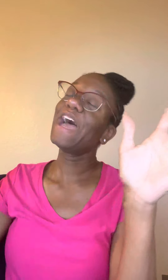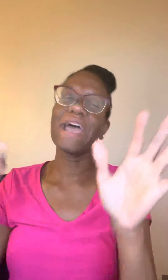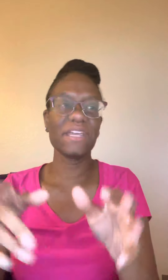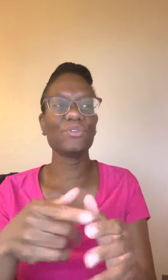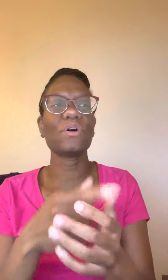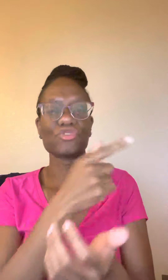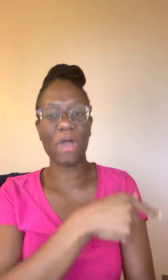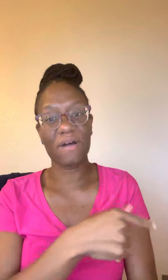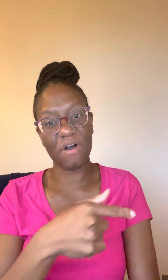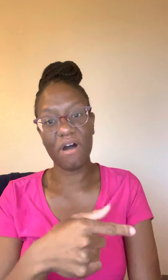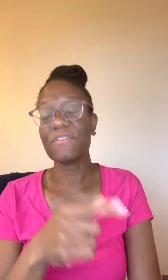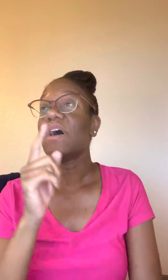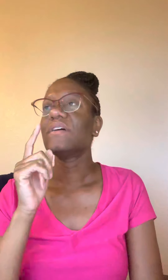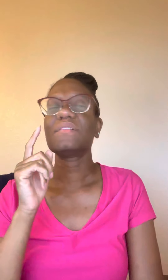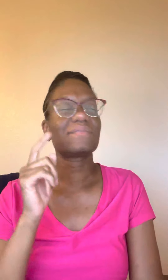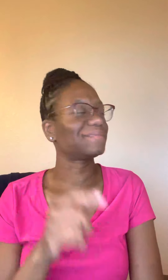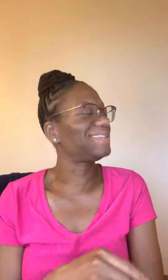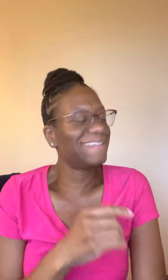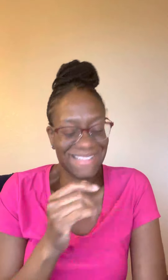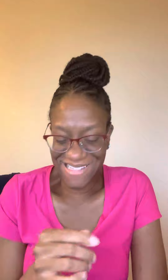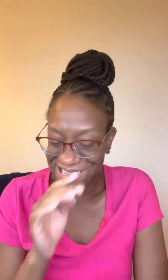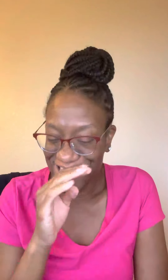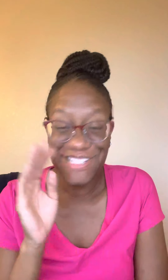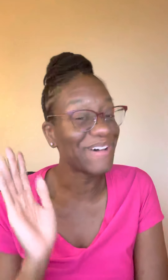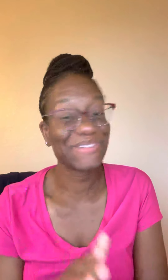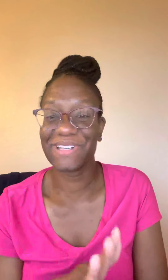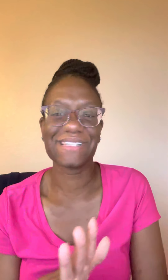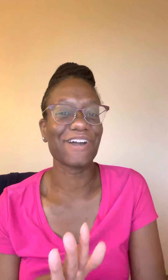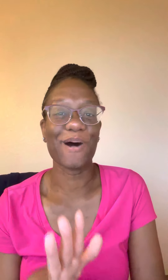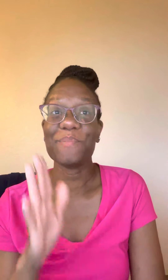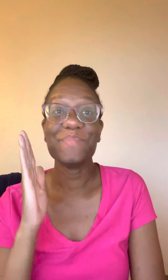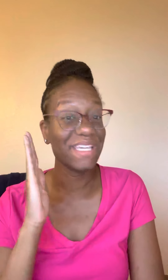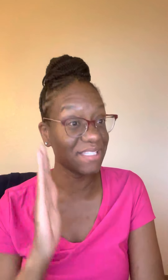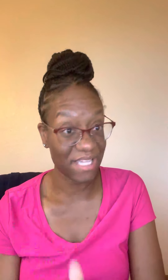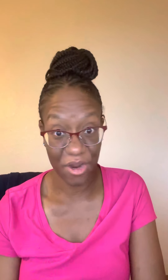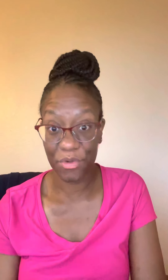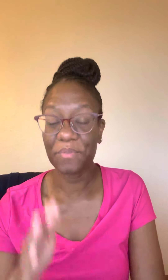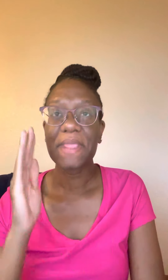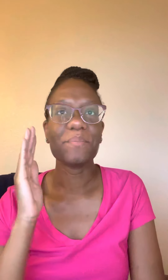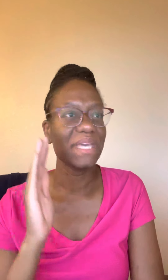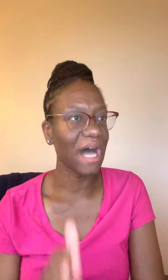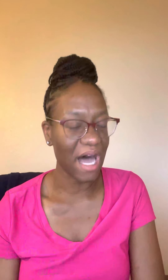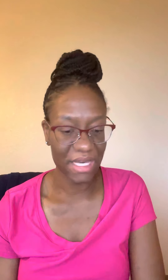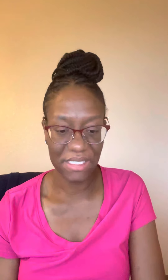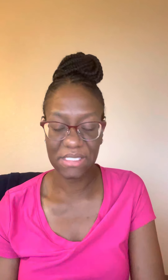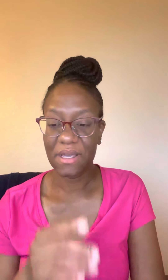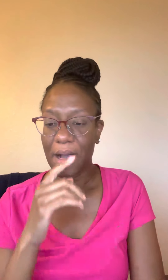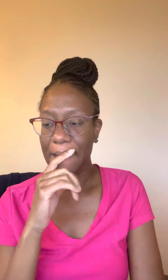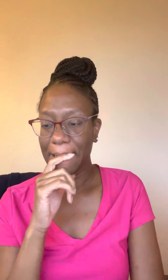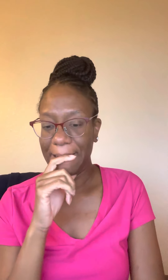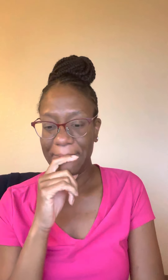And then you're going to drive off. Don't do that job. Be integral. Be honest. Um,